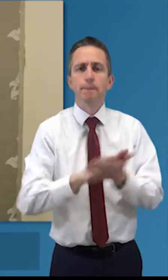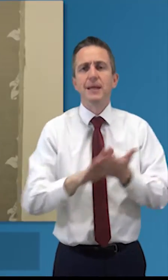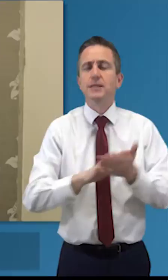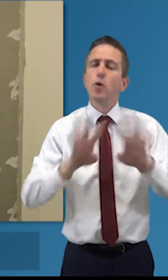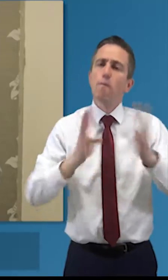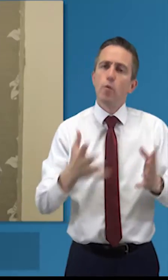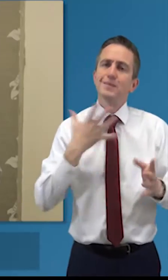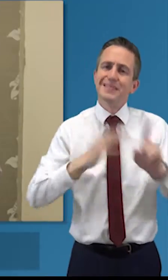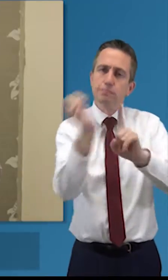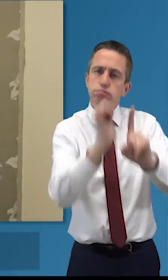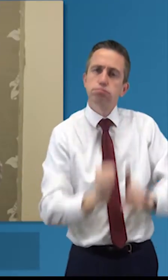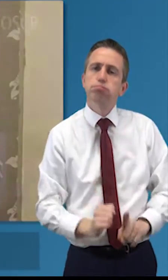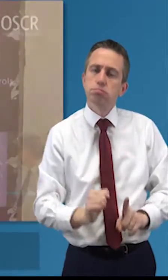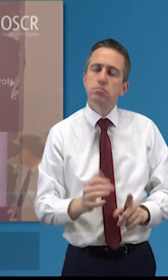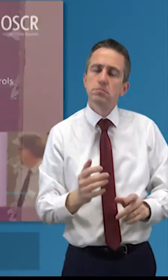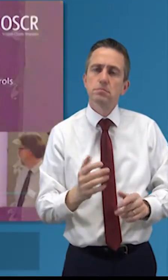it again